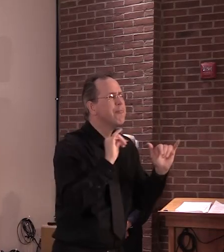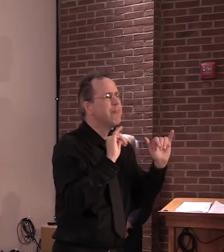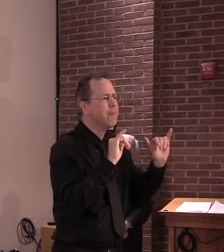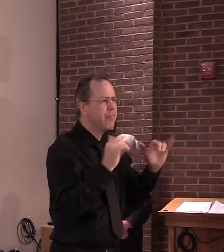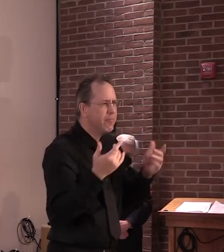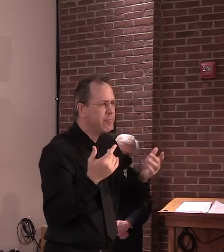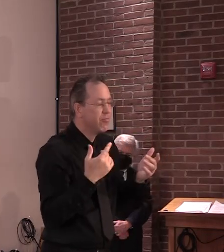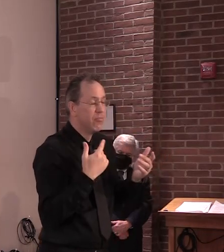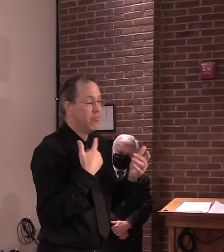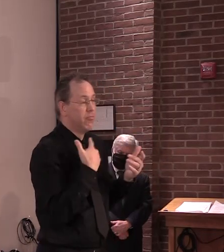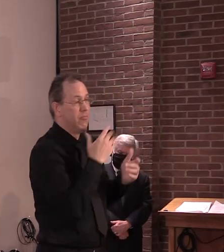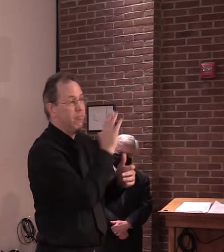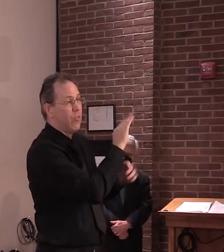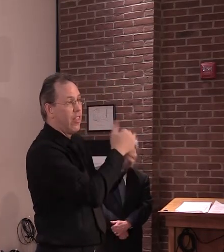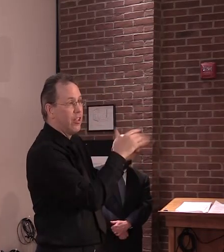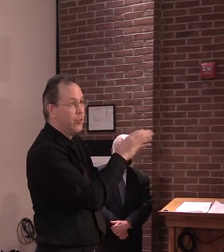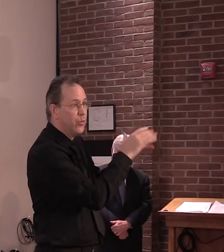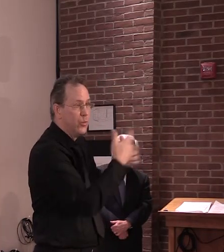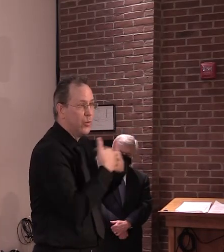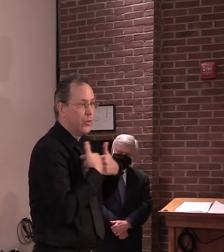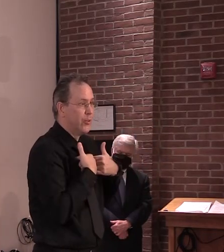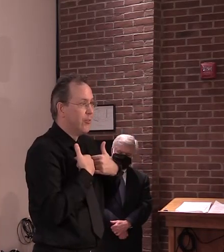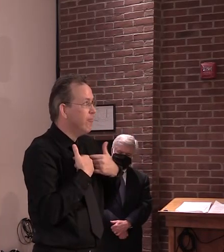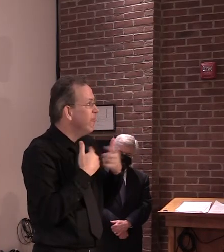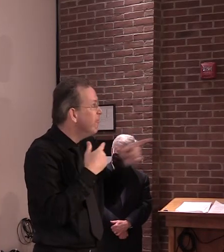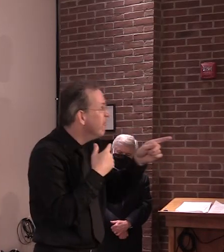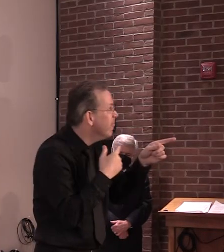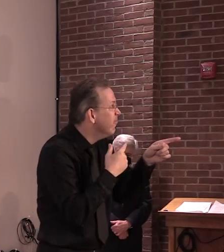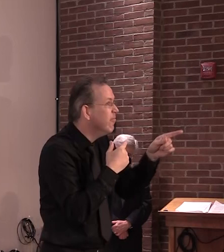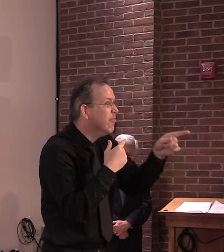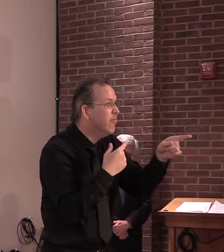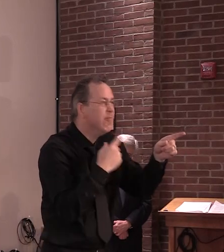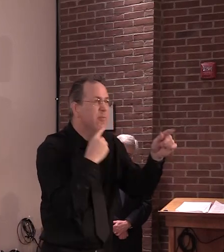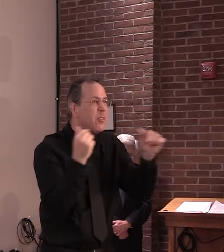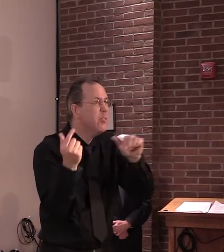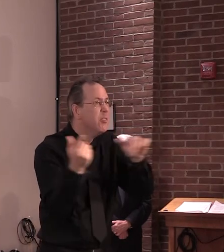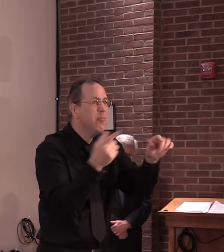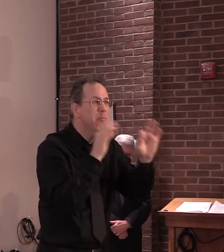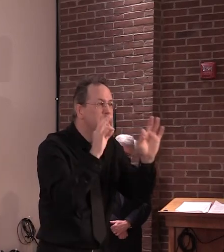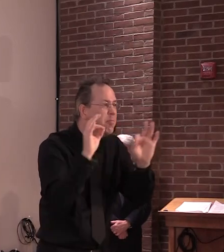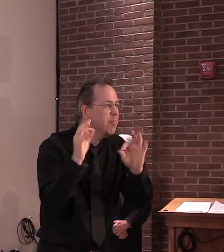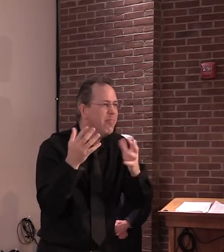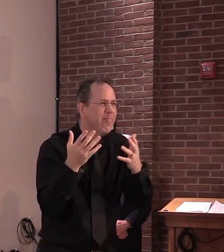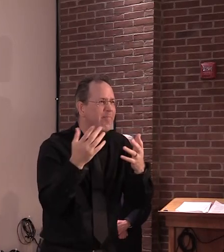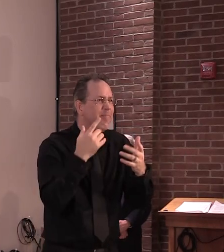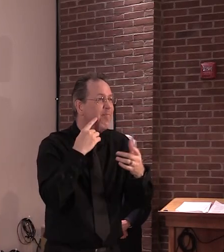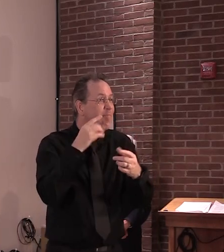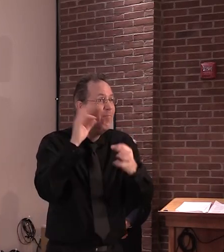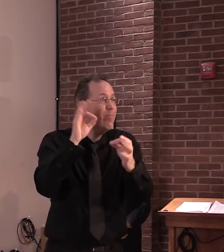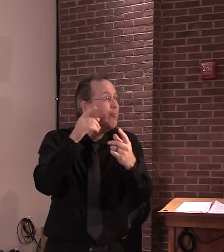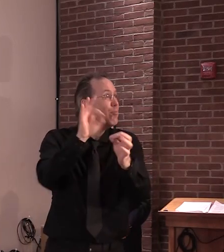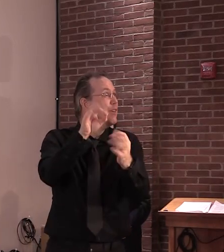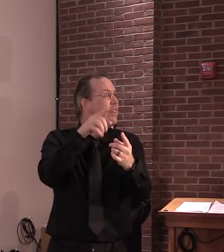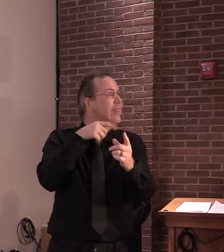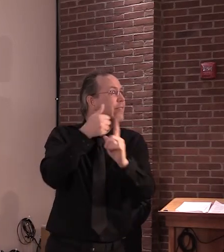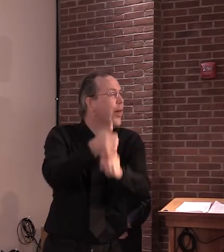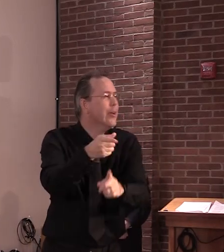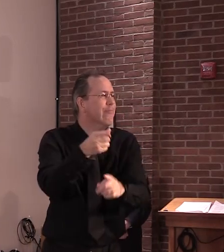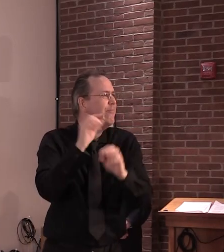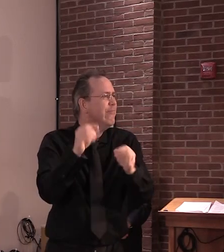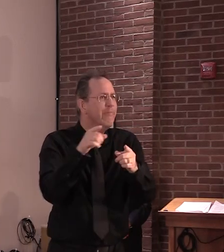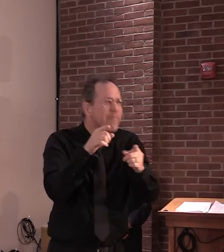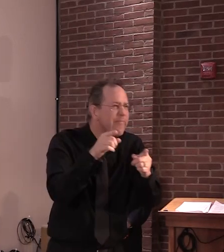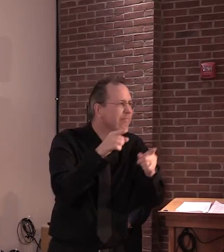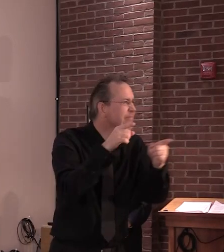and cautious way without letting that infectivity factor, the R-not increase,